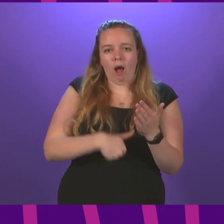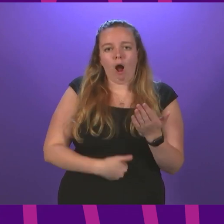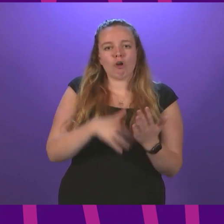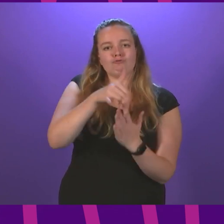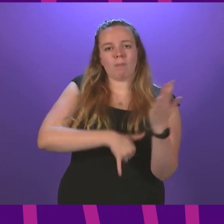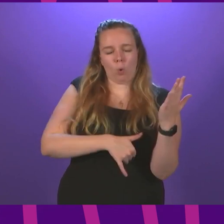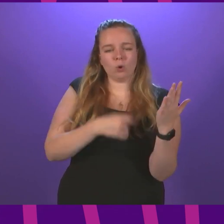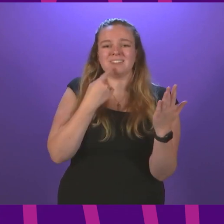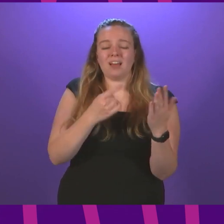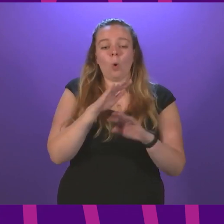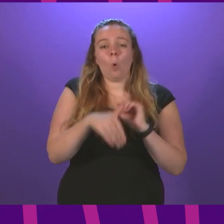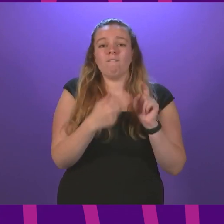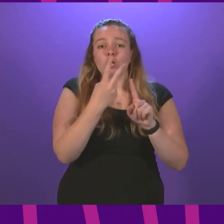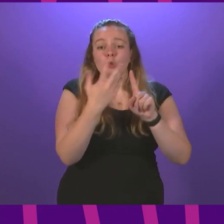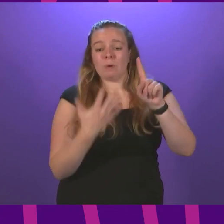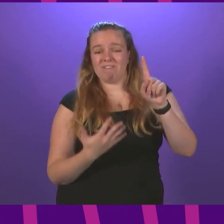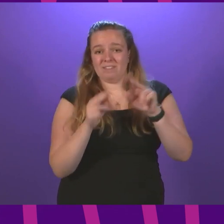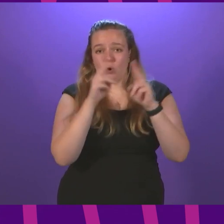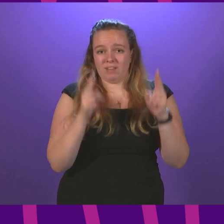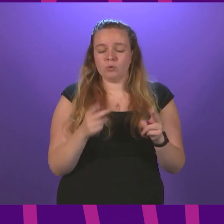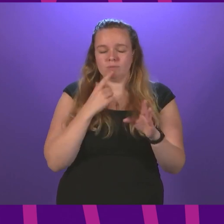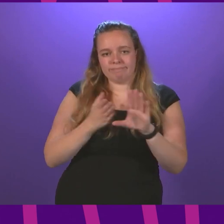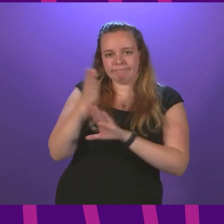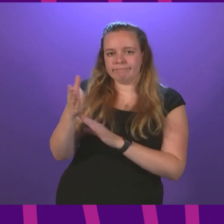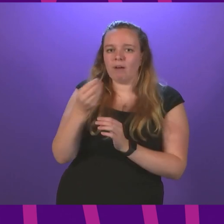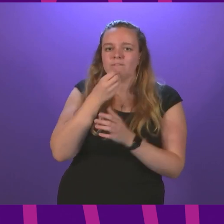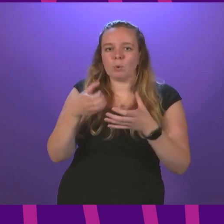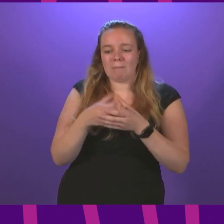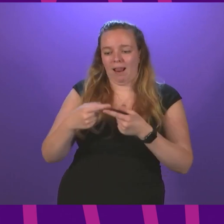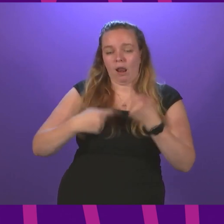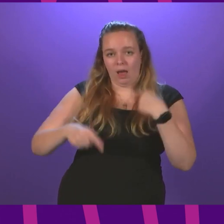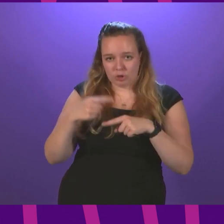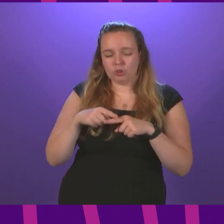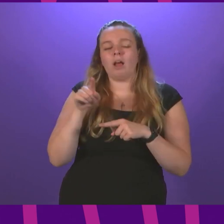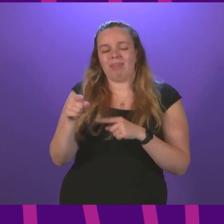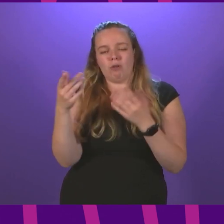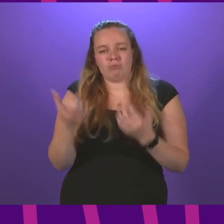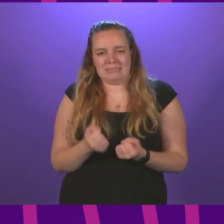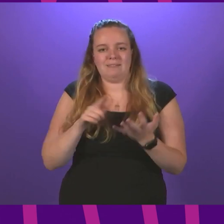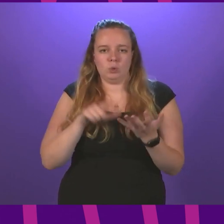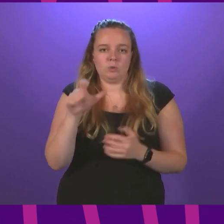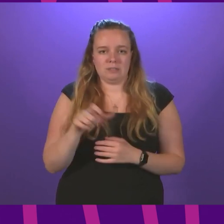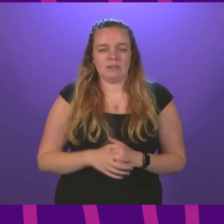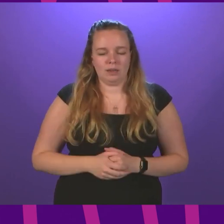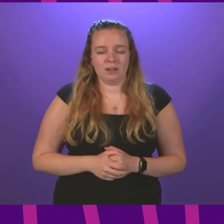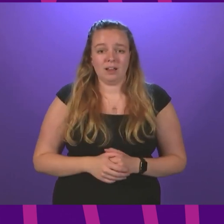report also revealed that over two-fifths of households referred to food banks last year were on receipt of universal credit.